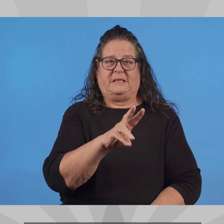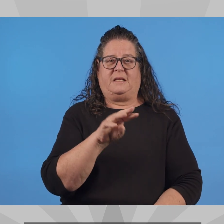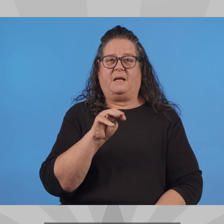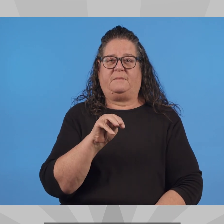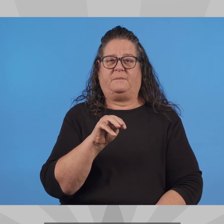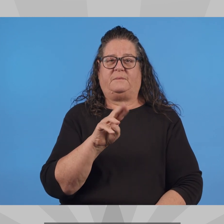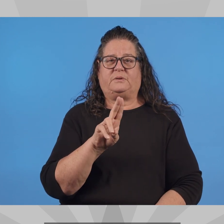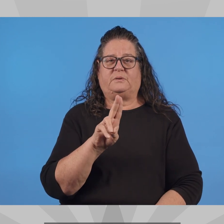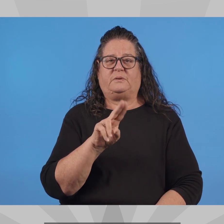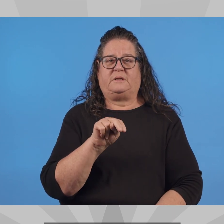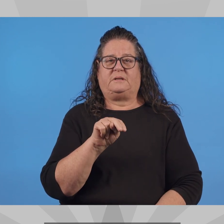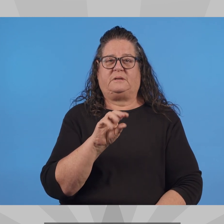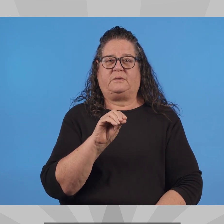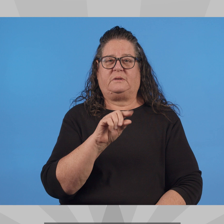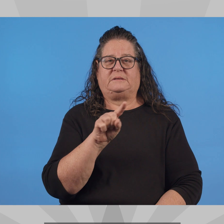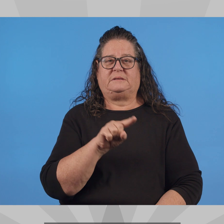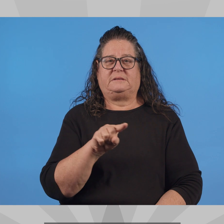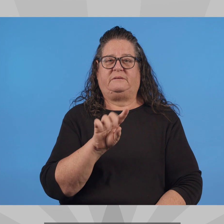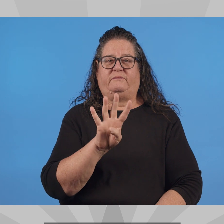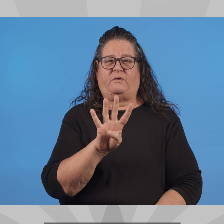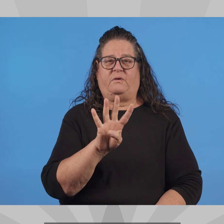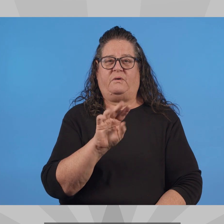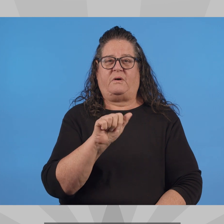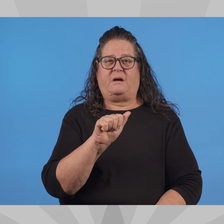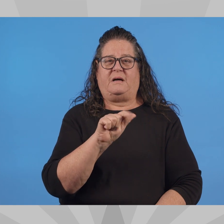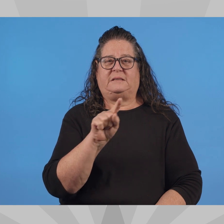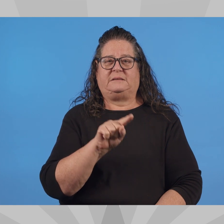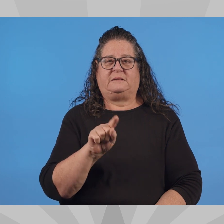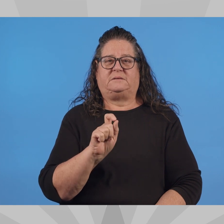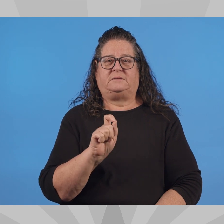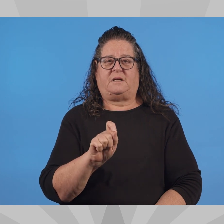Website Munoz4AZ.com